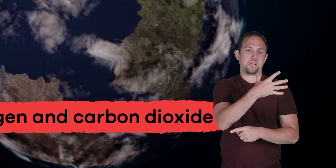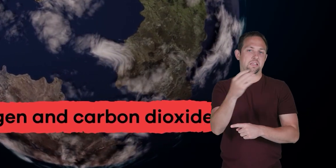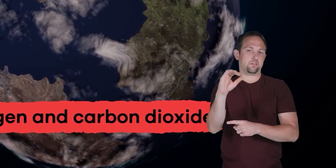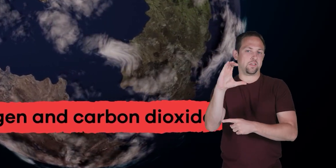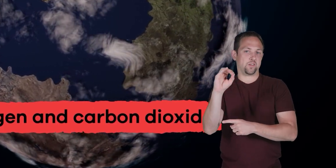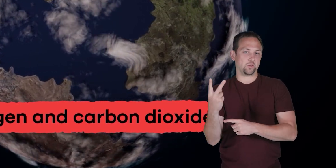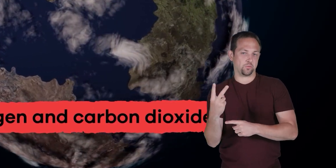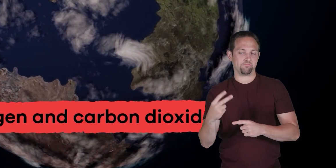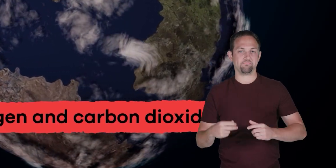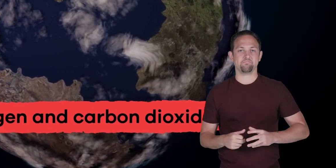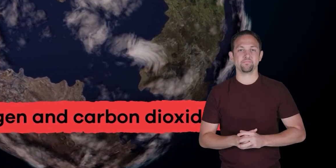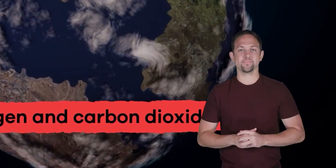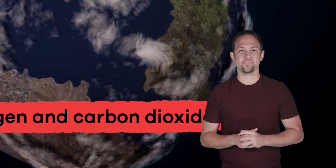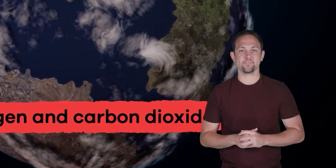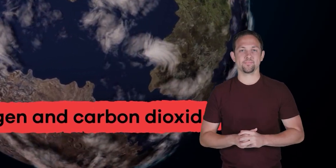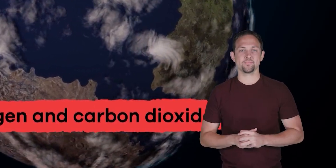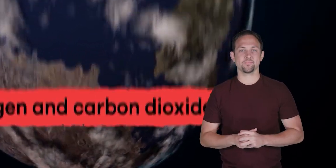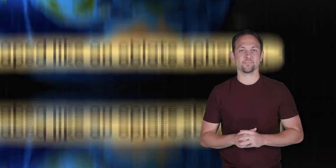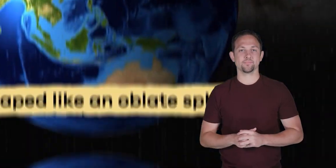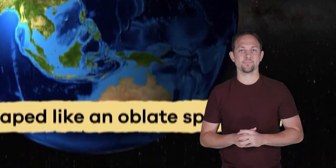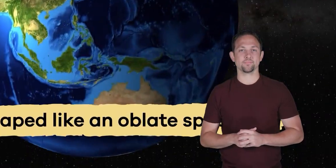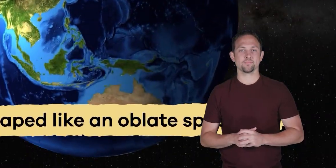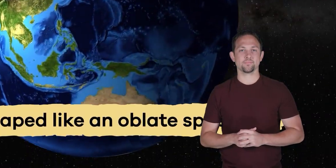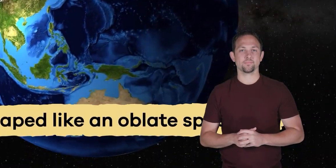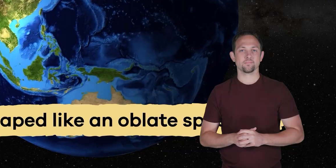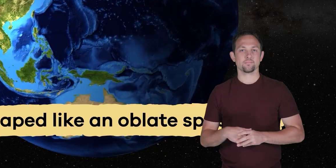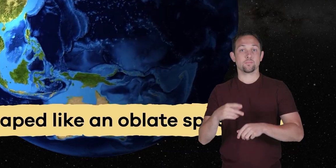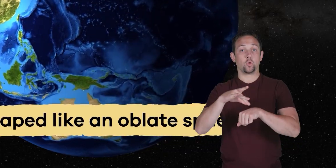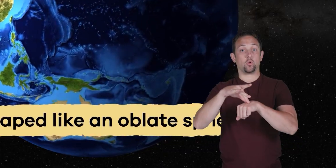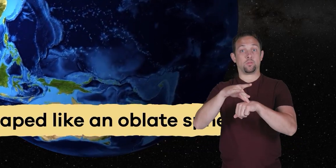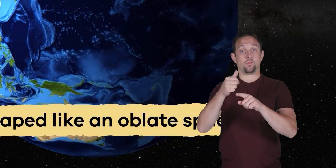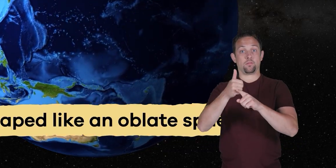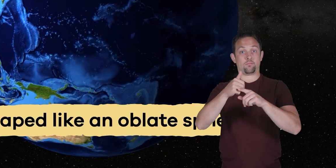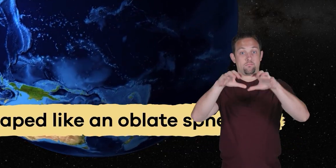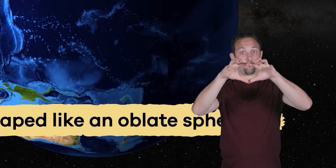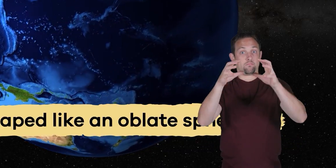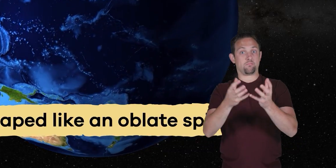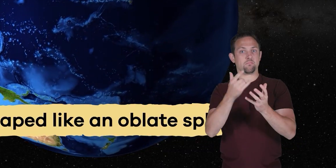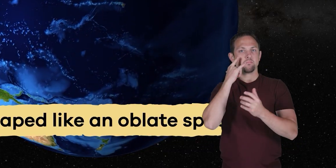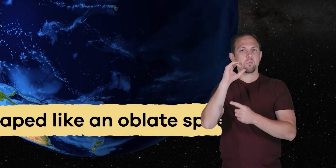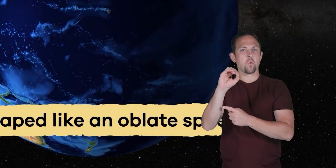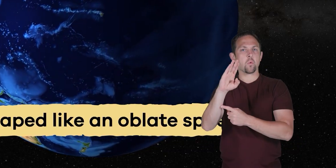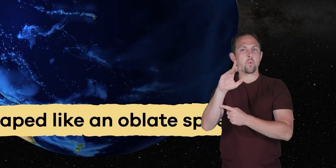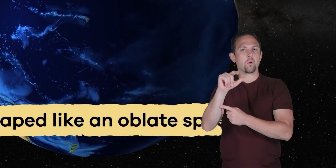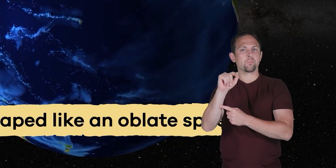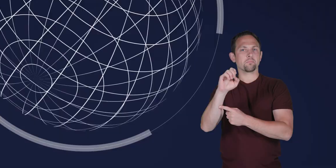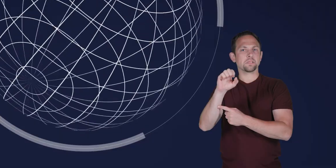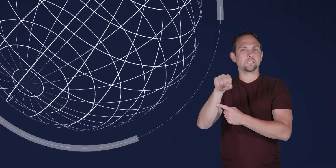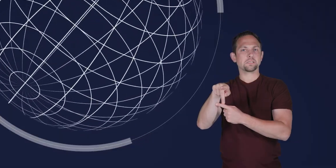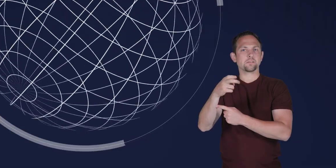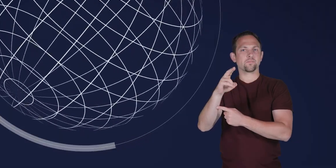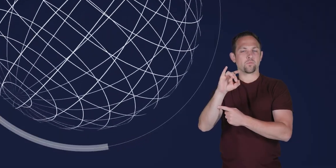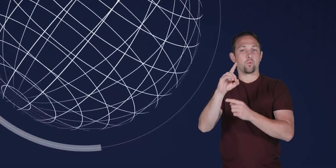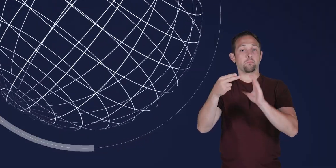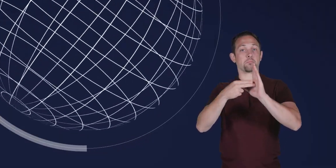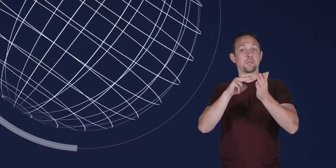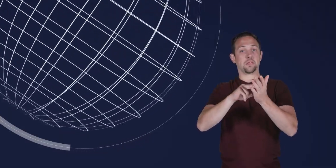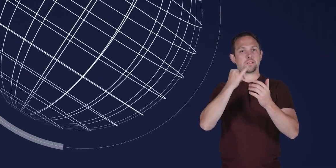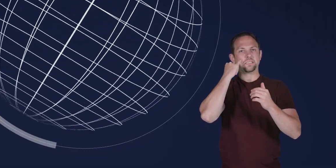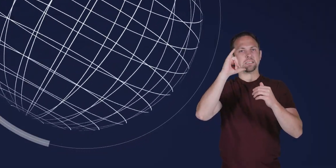carbon dioxide earth is shaped like an oblate spheroid which means it is spherical